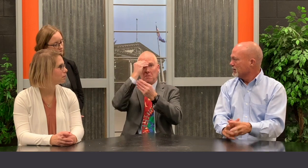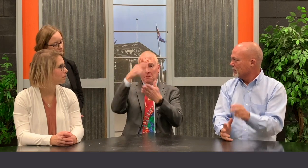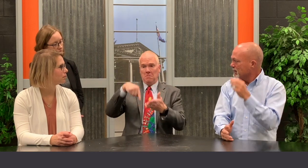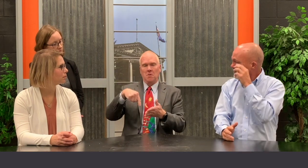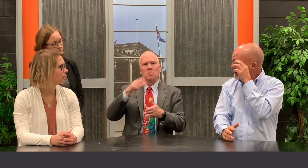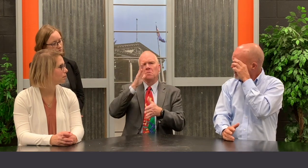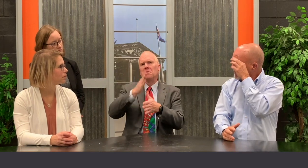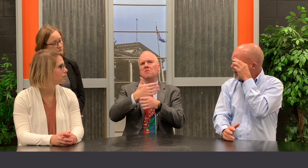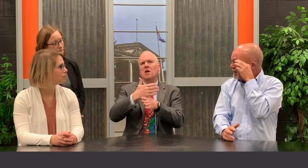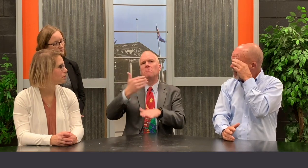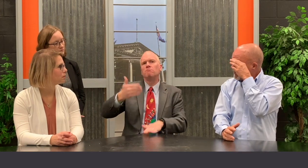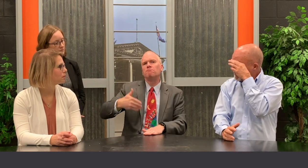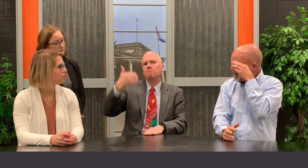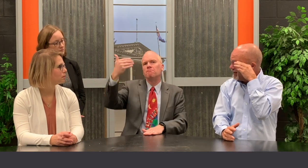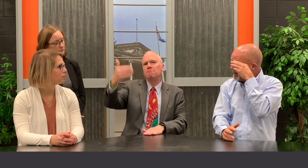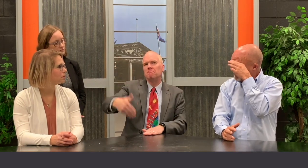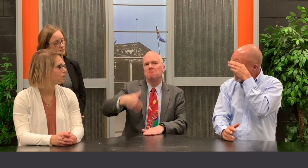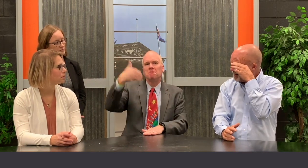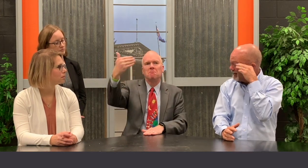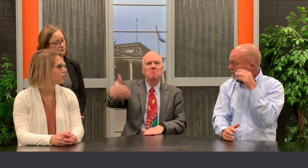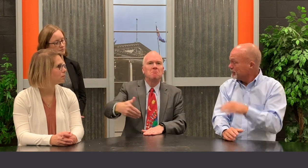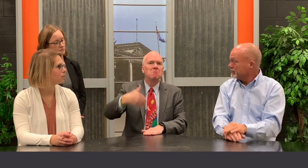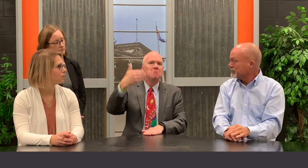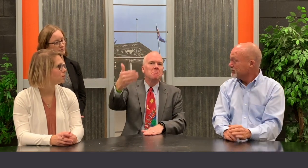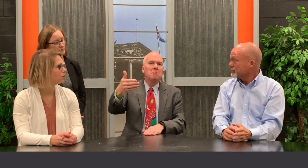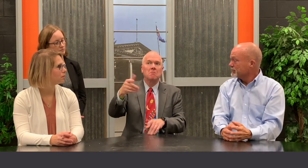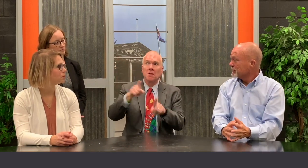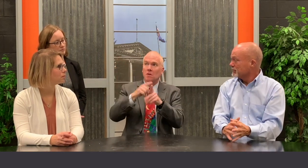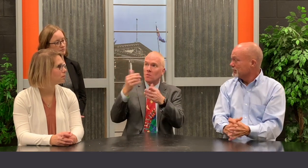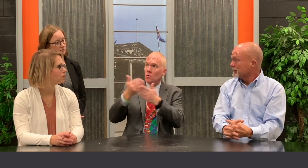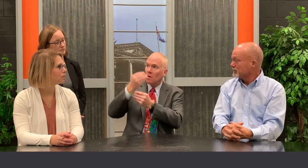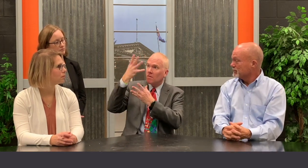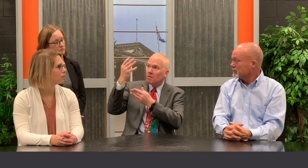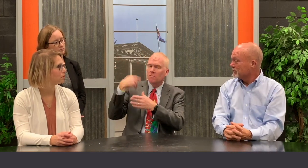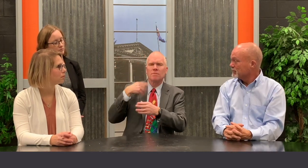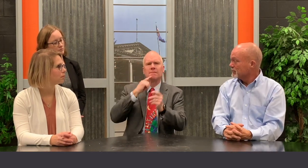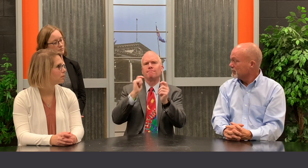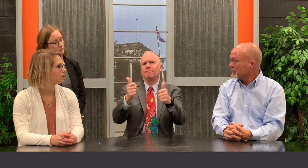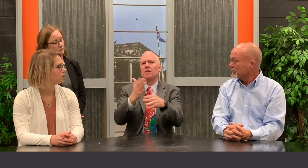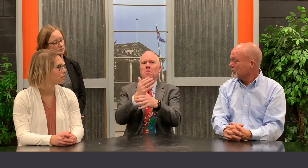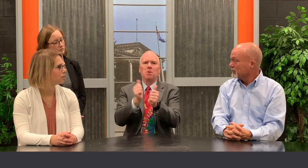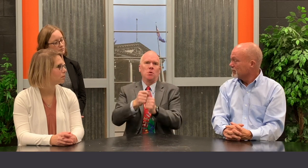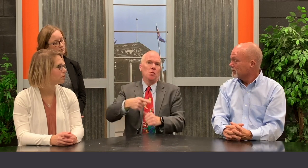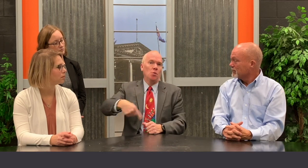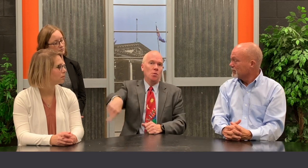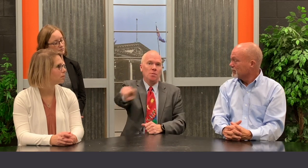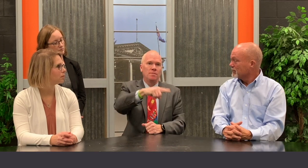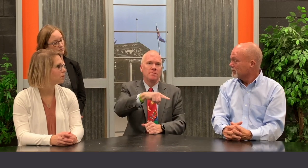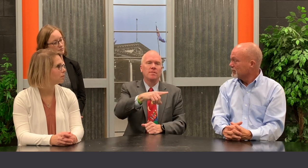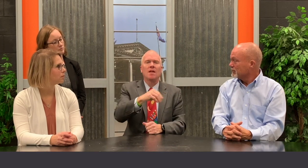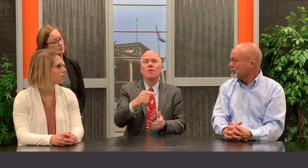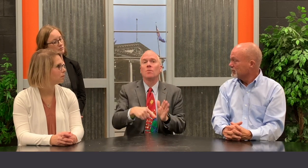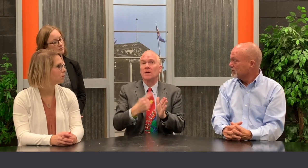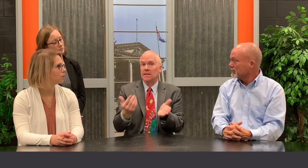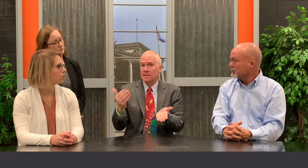Information from the task force will continually be shared as soon as it is made available. Again the